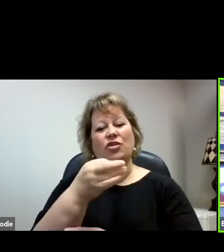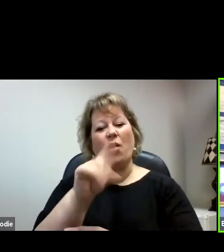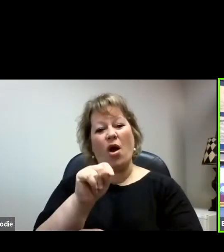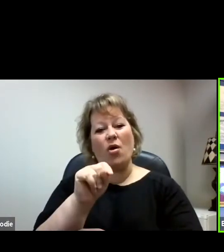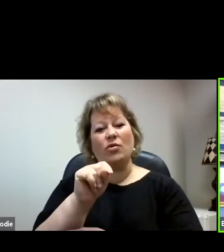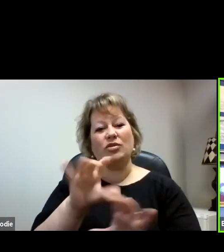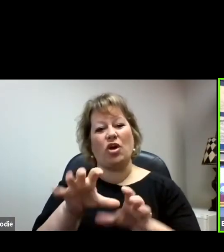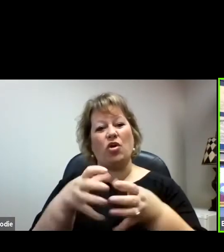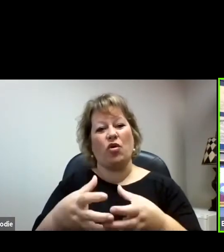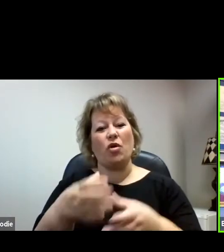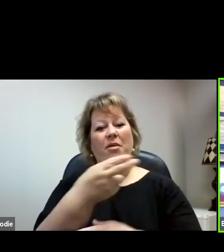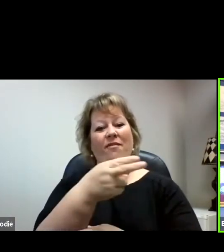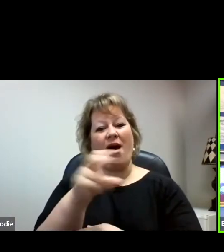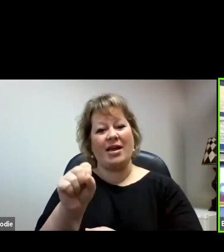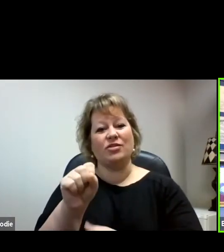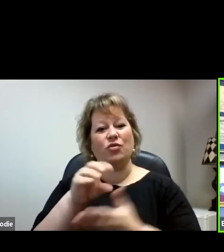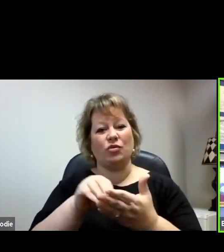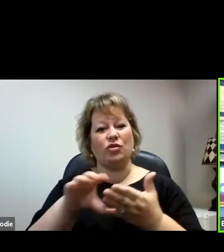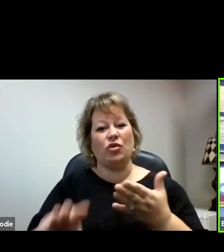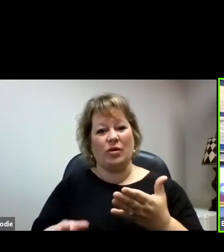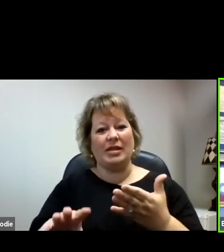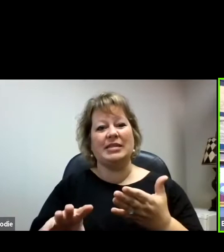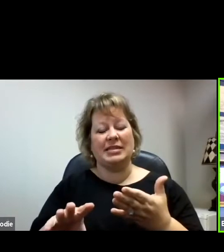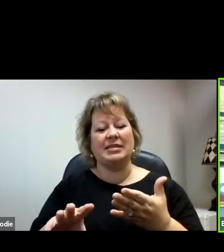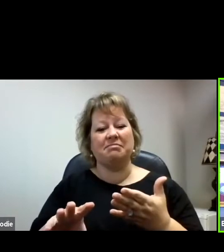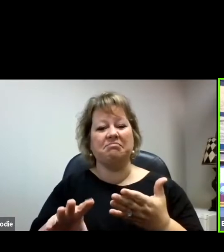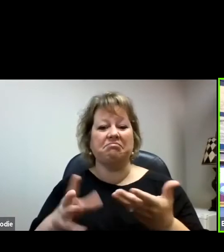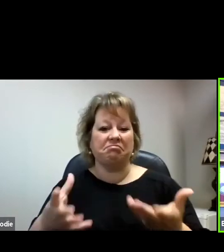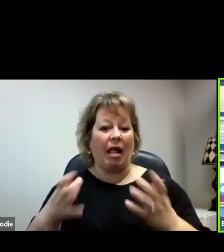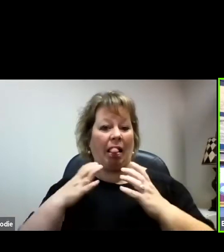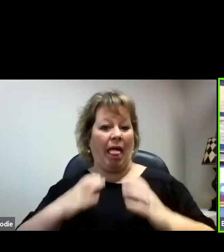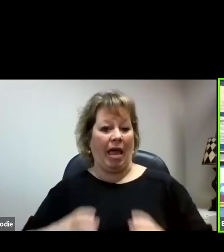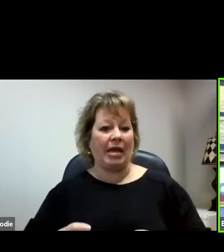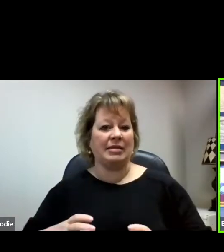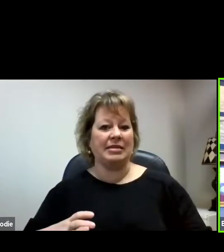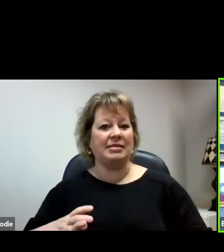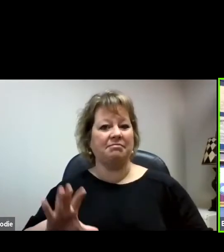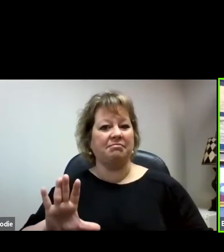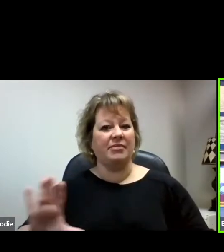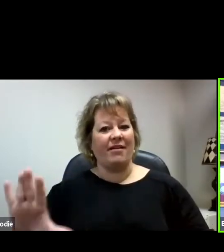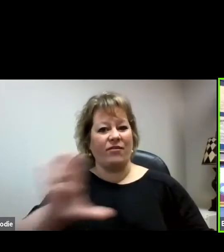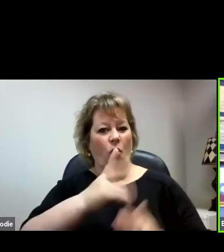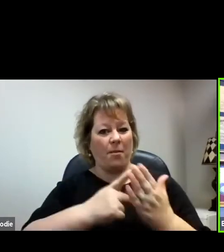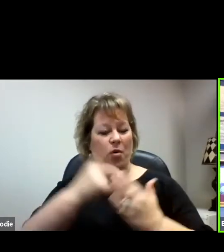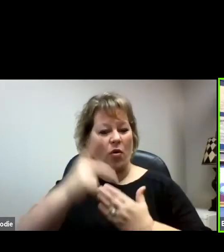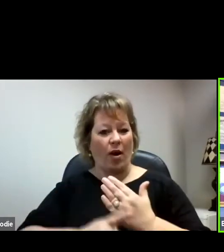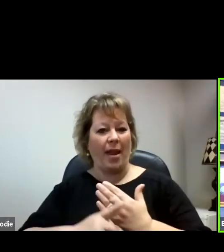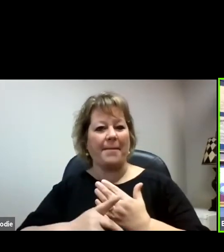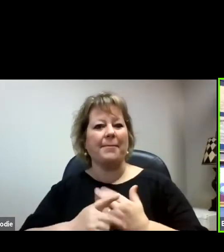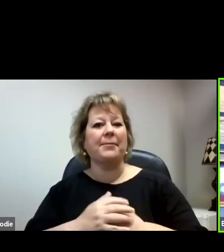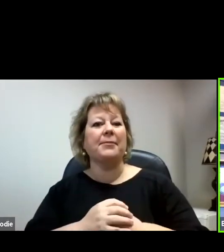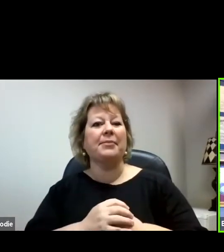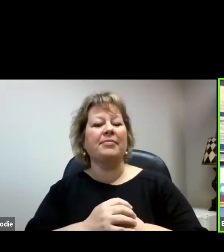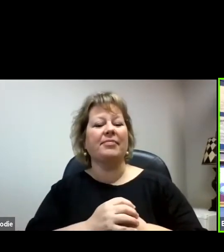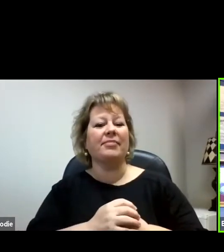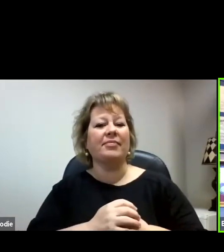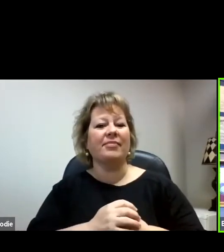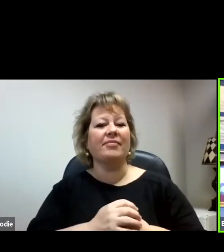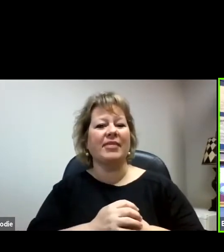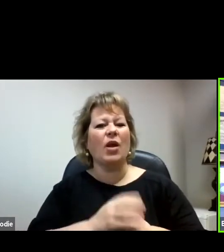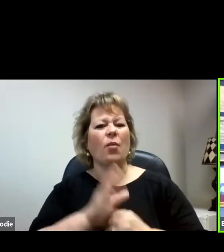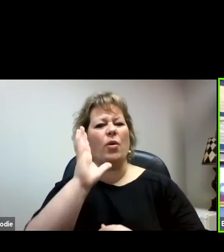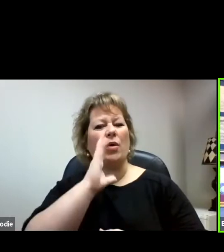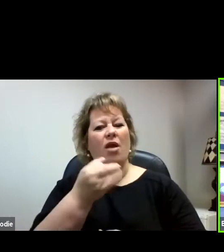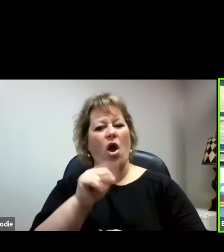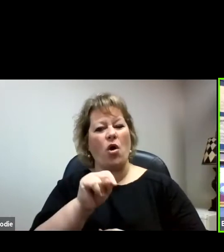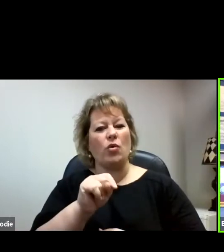high schoolers, clients of your programs at various centers across